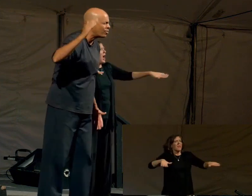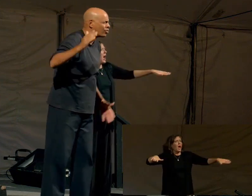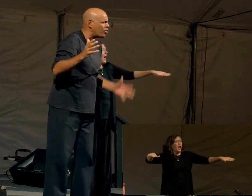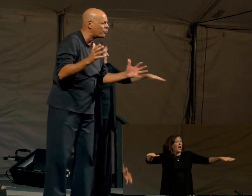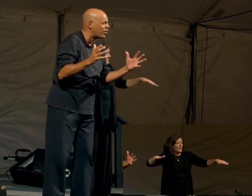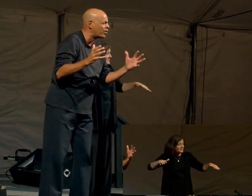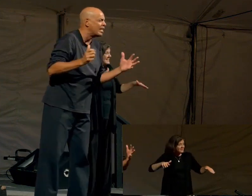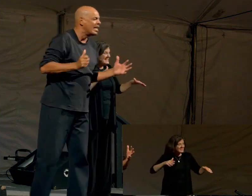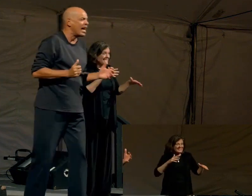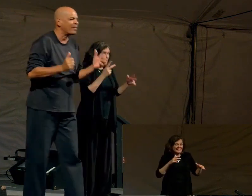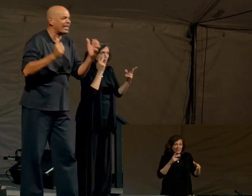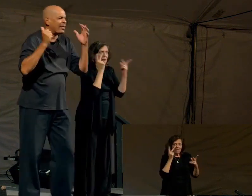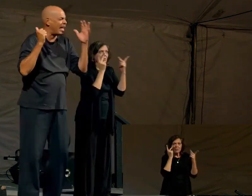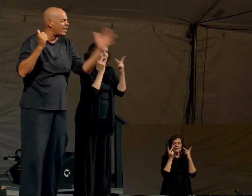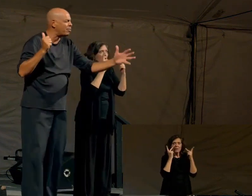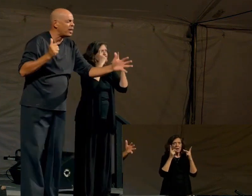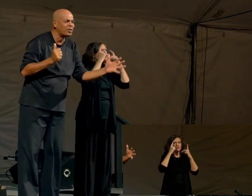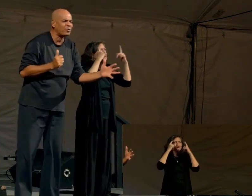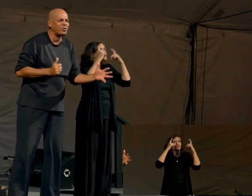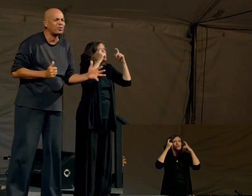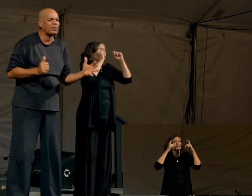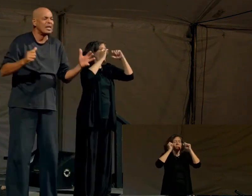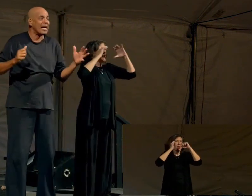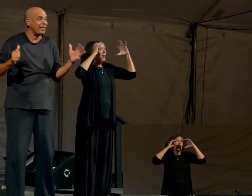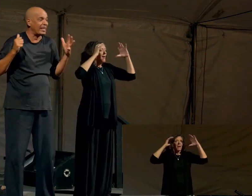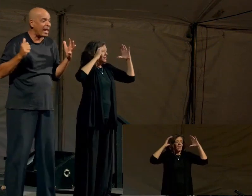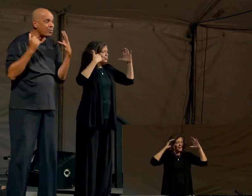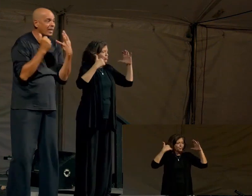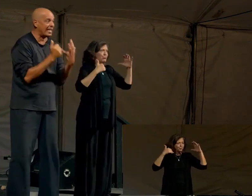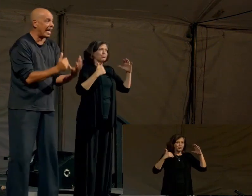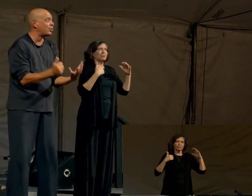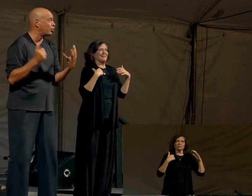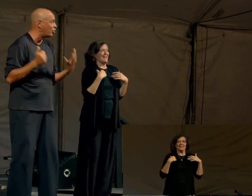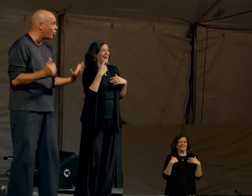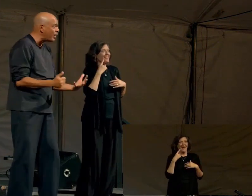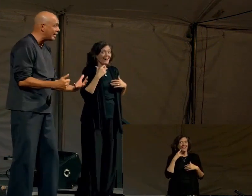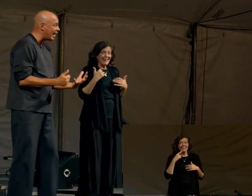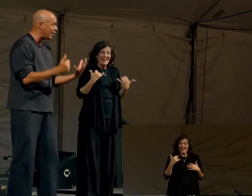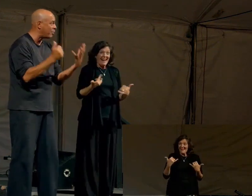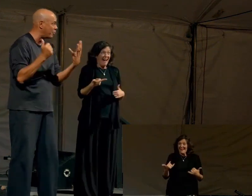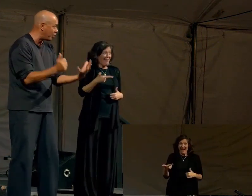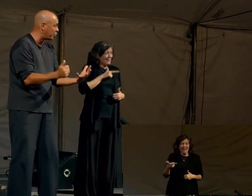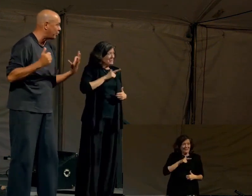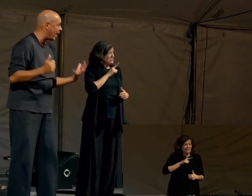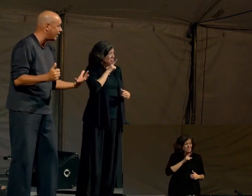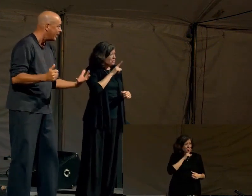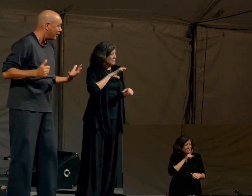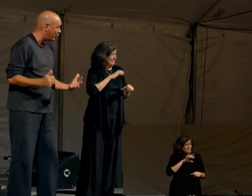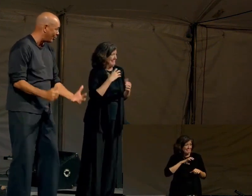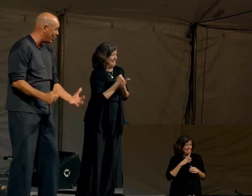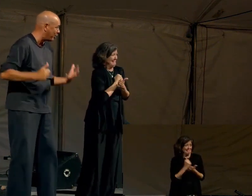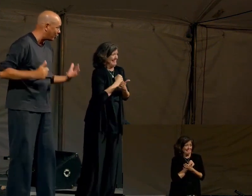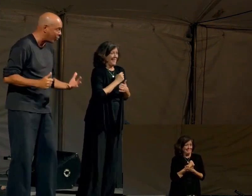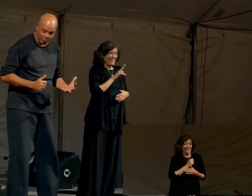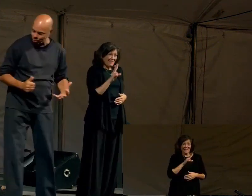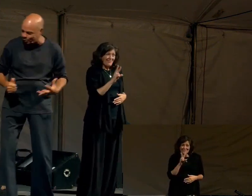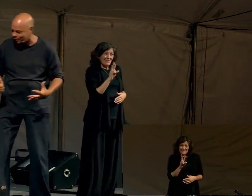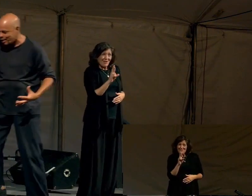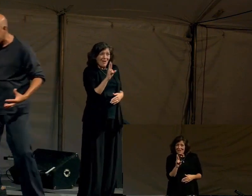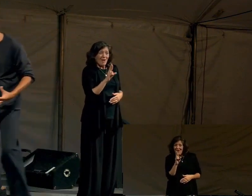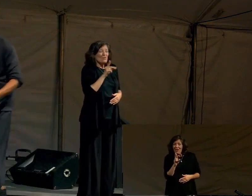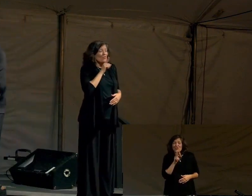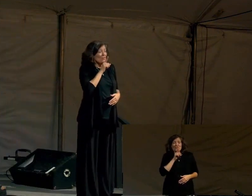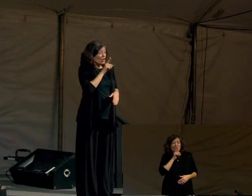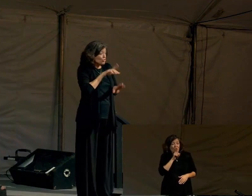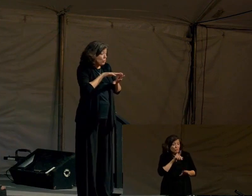dreams were all so vivid. I'm like, I had a bunch of those dreams. I'm like, I'm going to get to do it like in virtual reality. This is going to be super